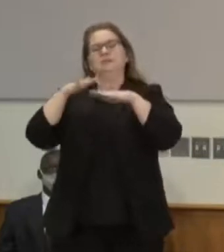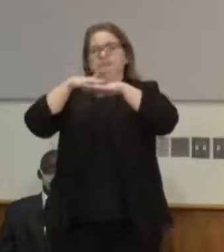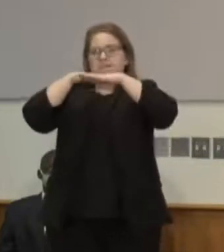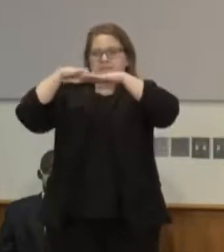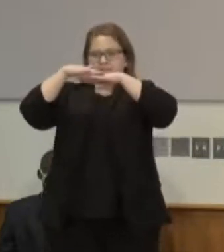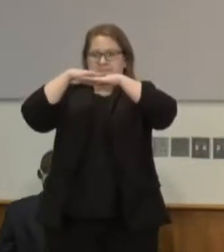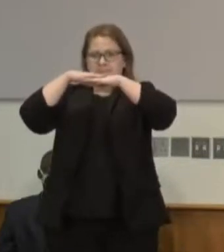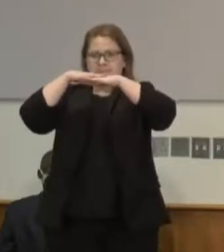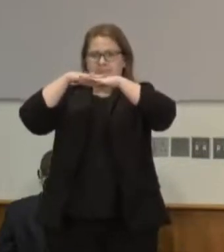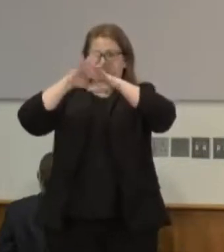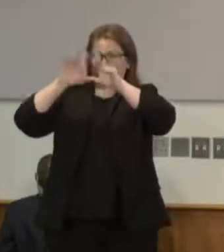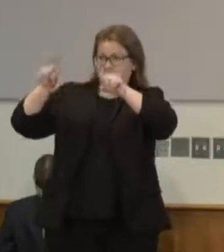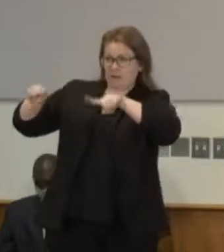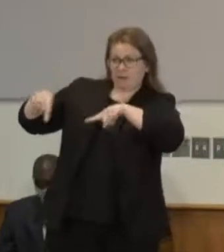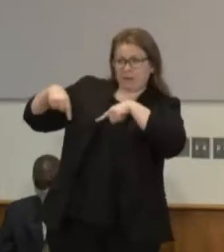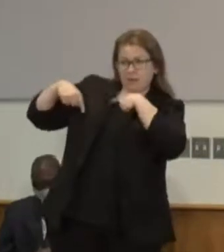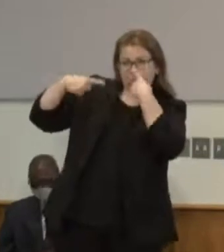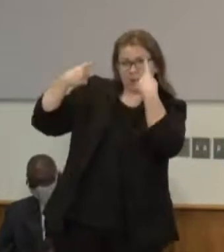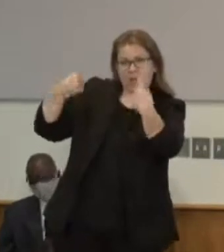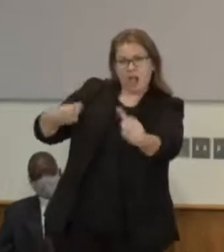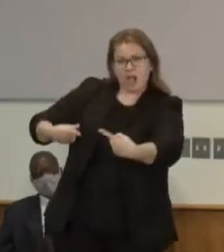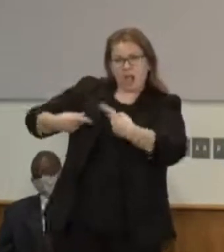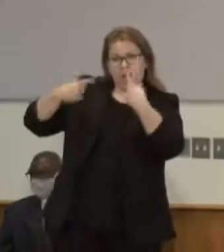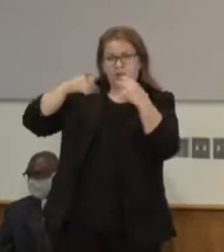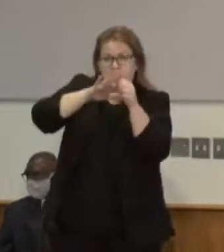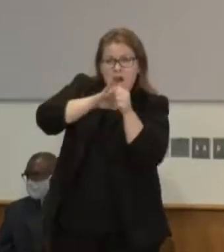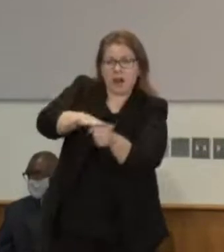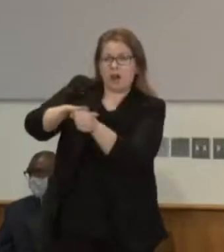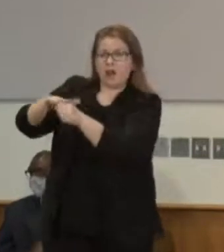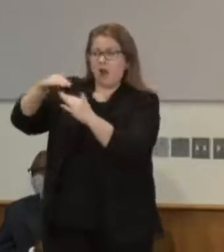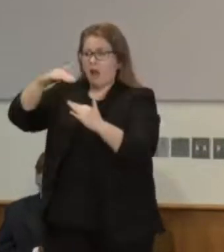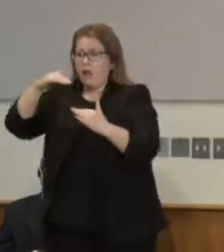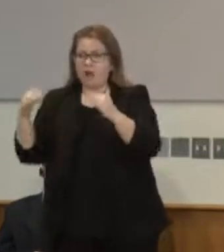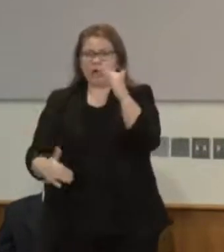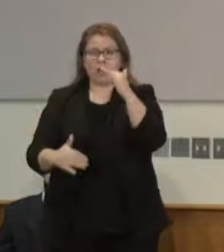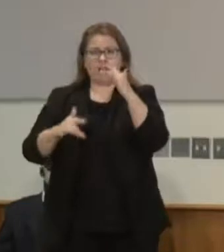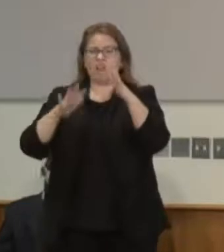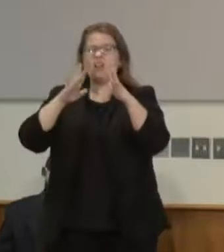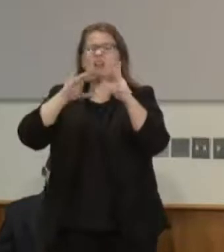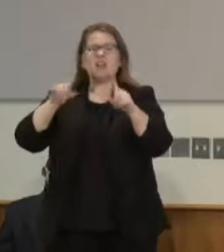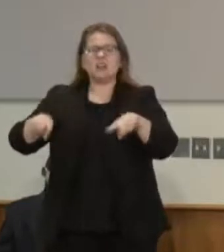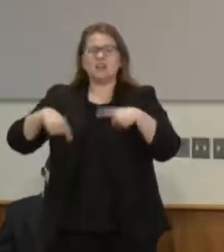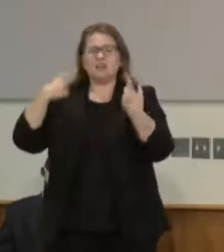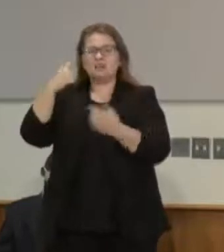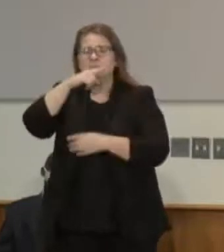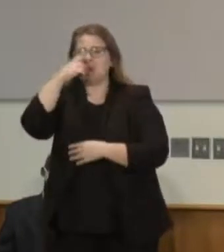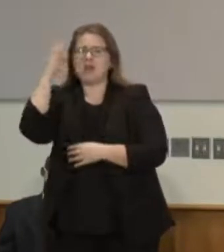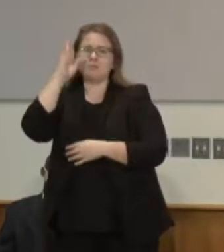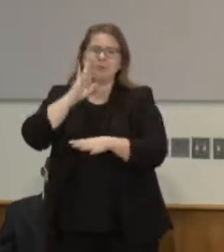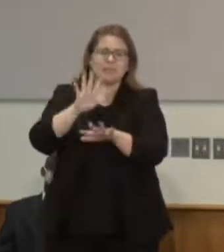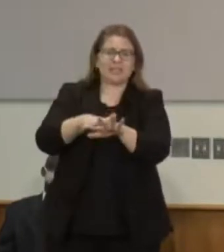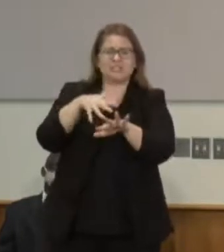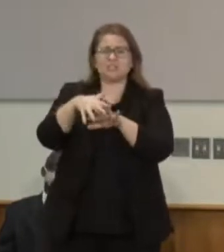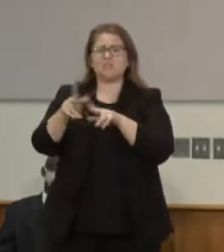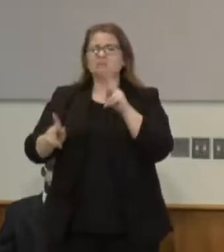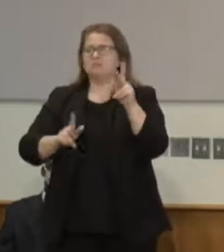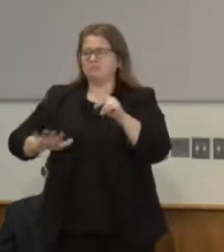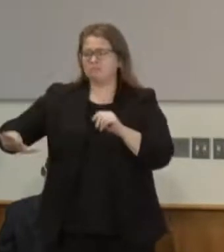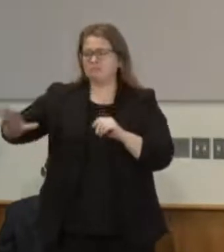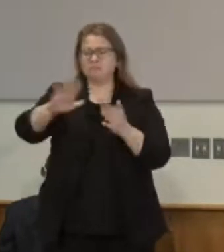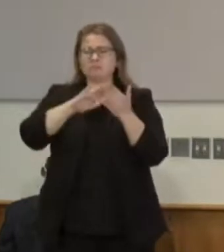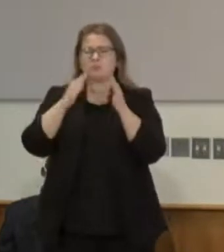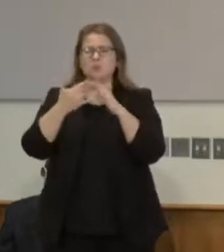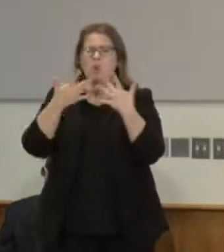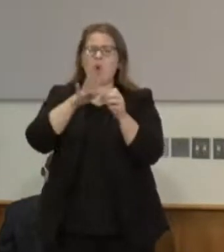that has been happening in this community and many communities black brown and indigenous communities has just